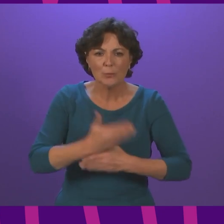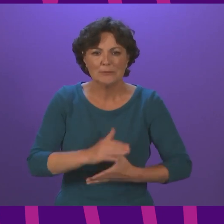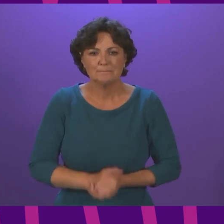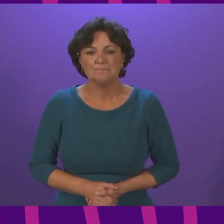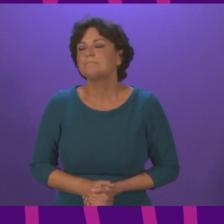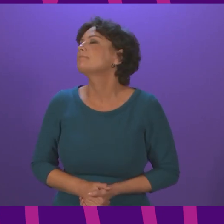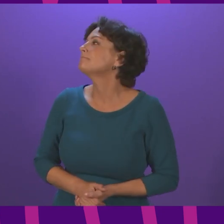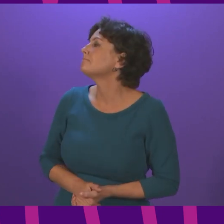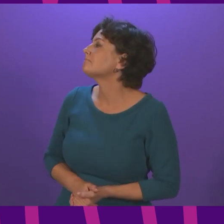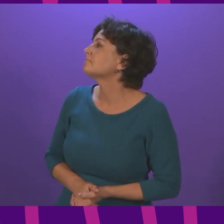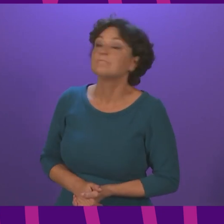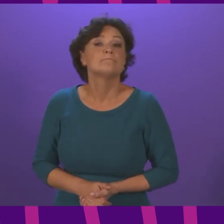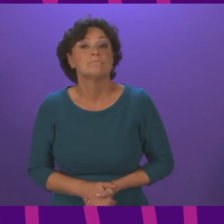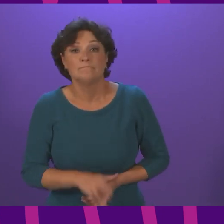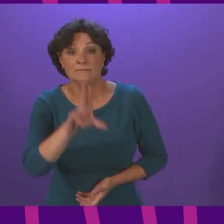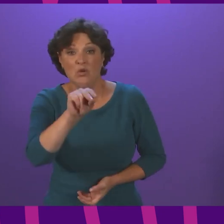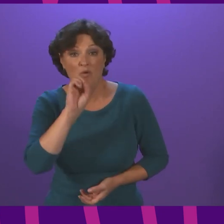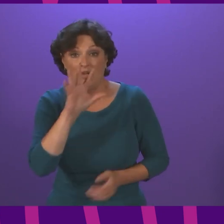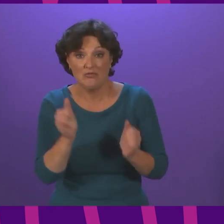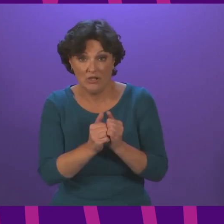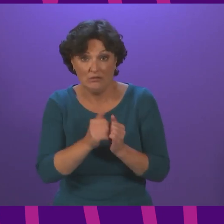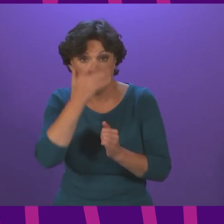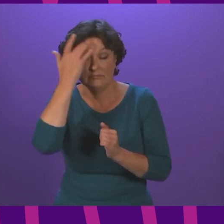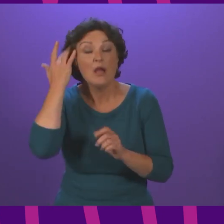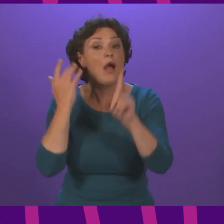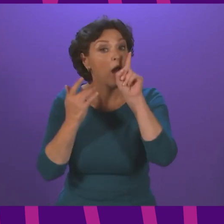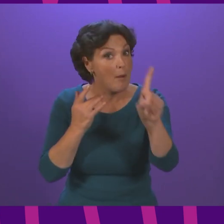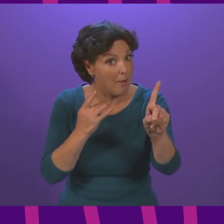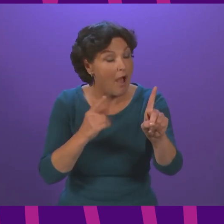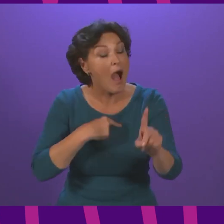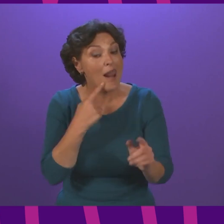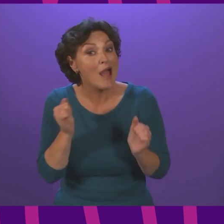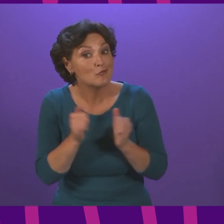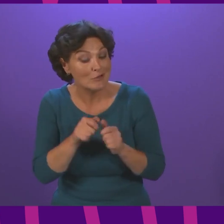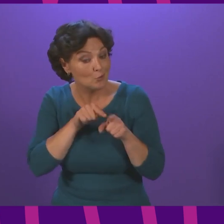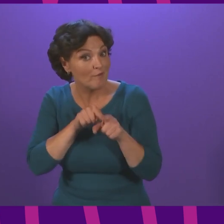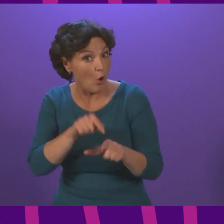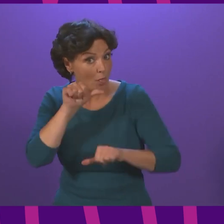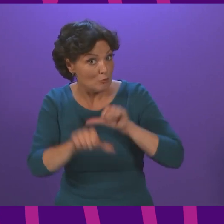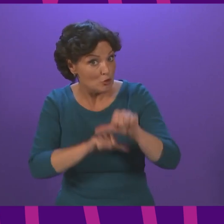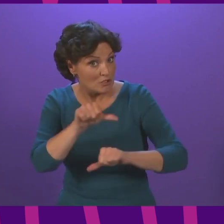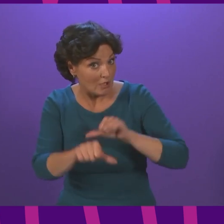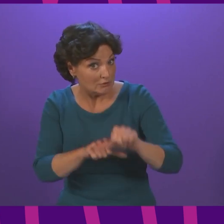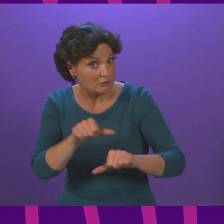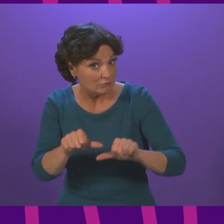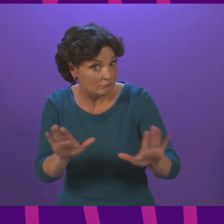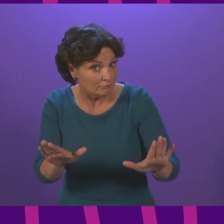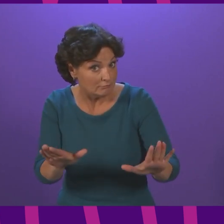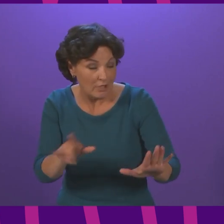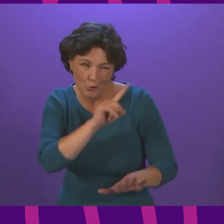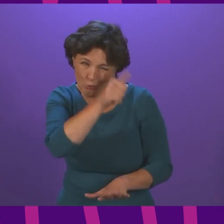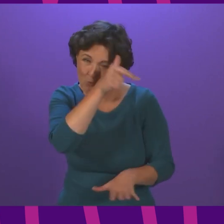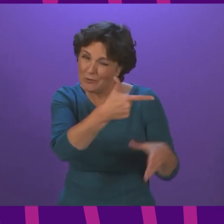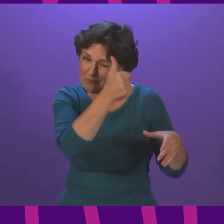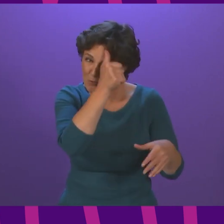First minister No I won't agree to do that I will agree to follow the process that is actually in place for this eventuality I am sure the member